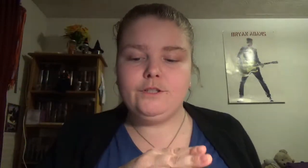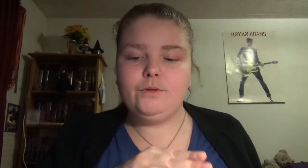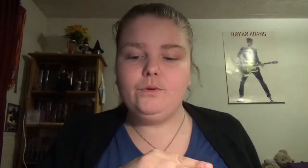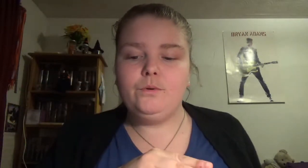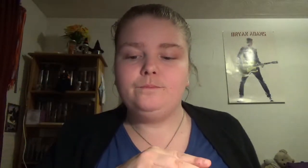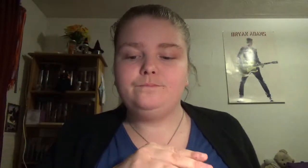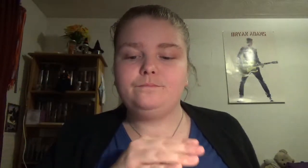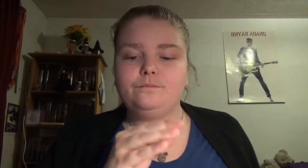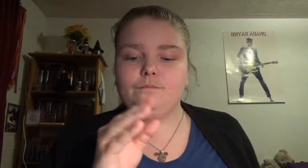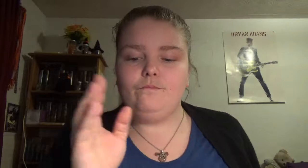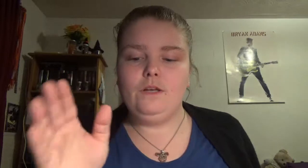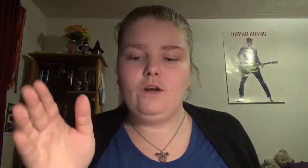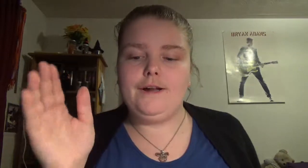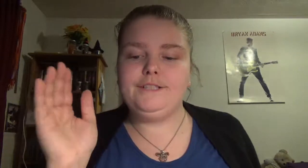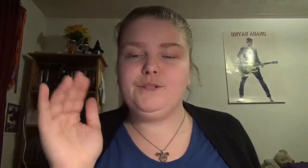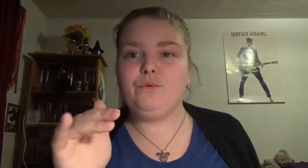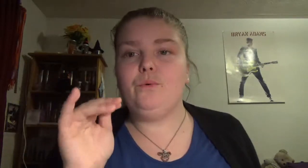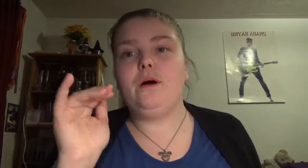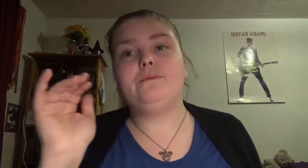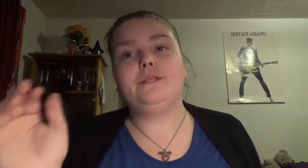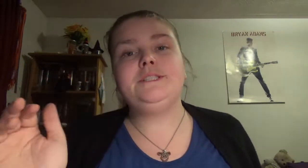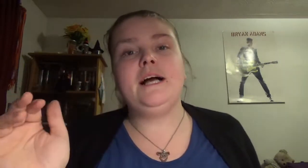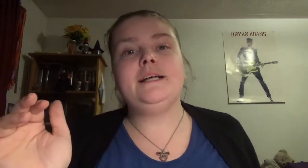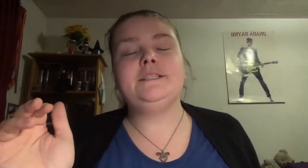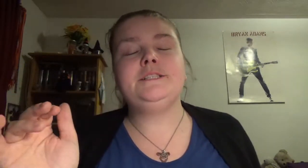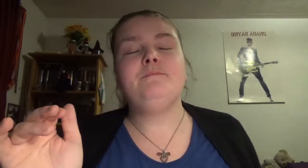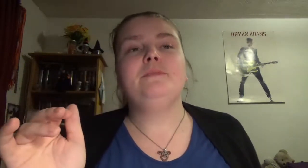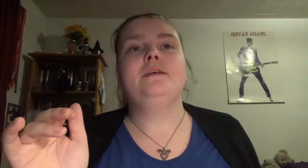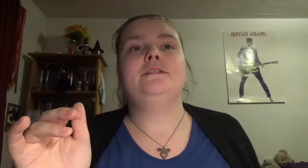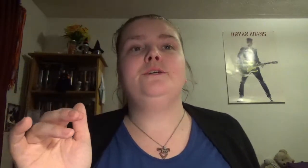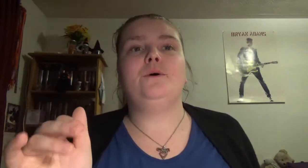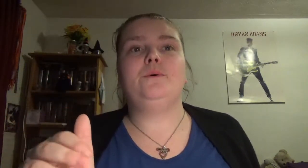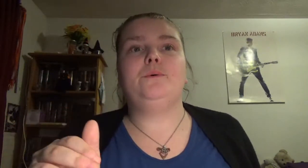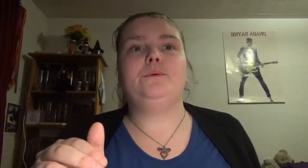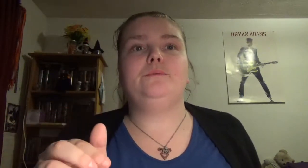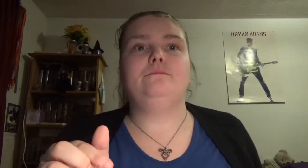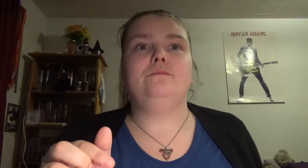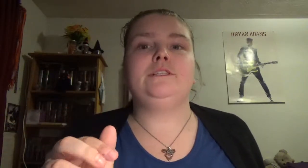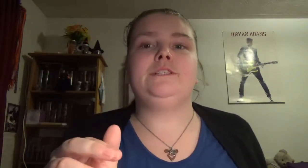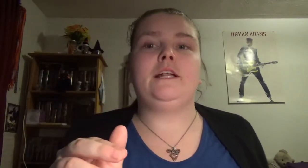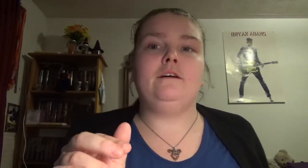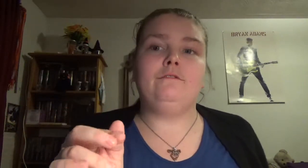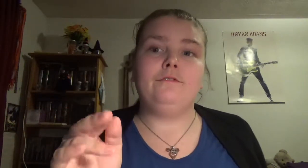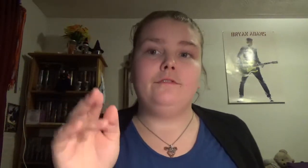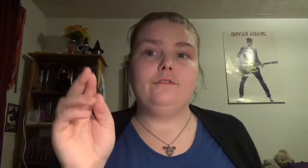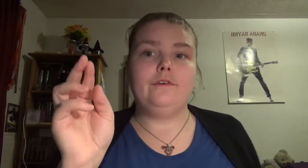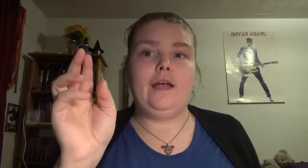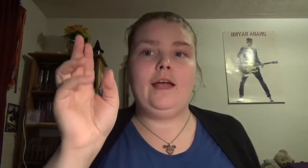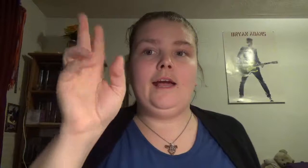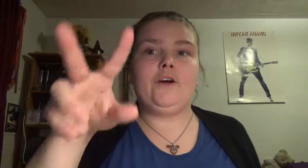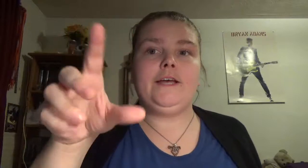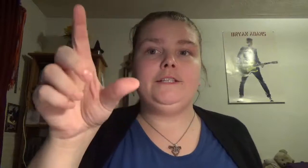two goddess threw out the signs so instead of Aries